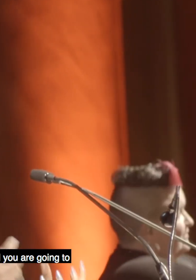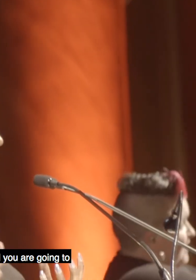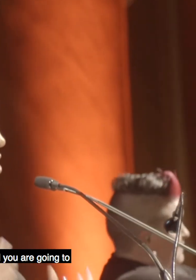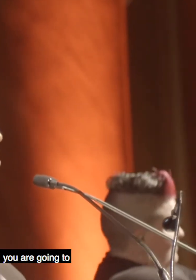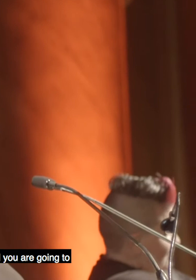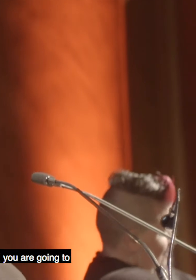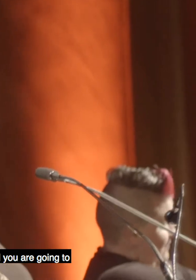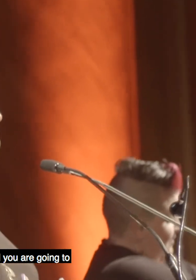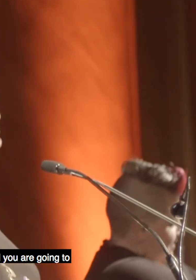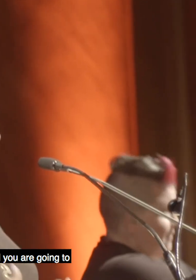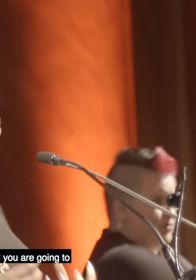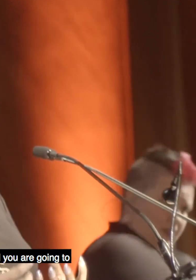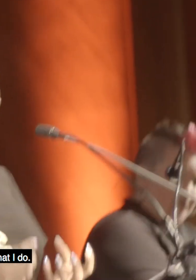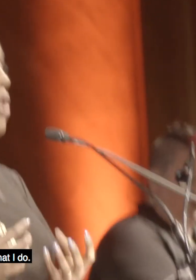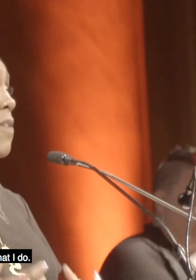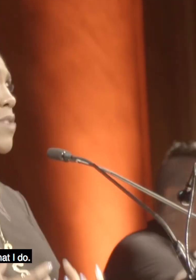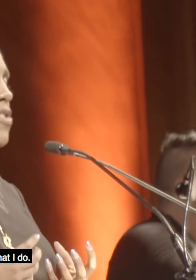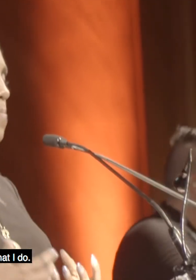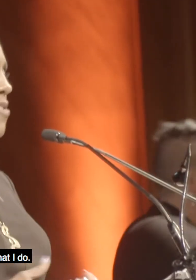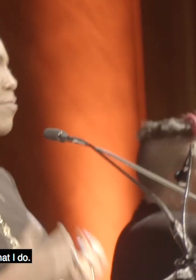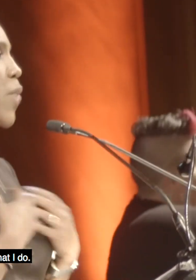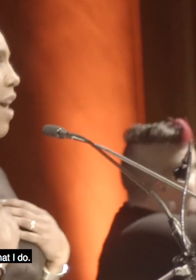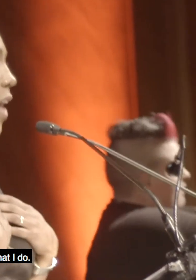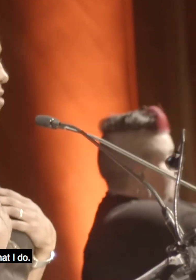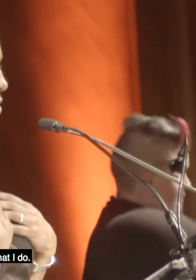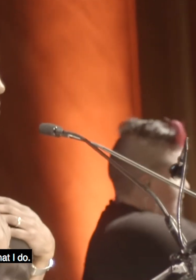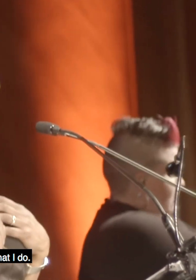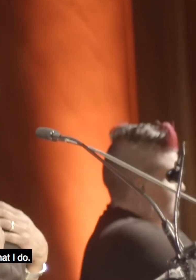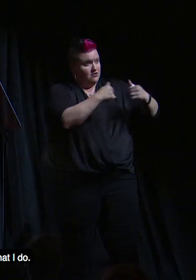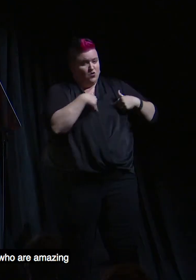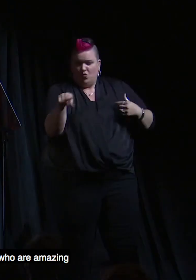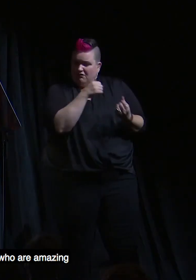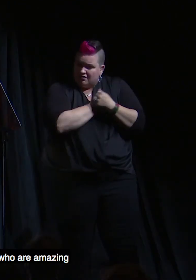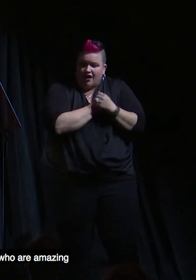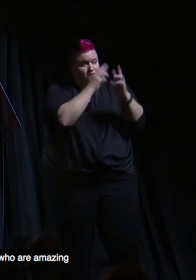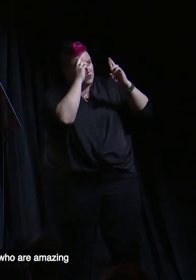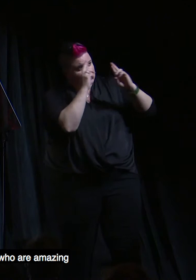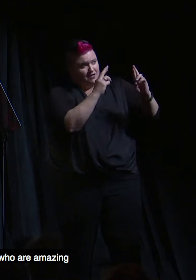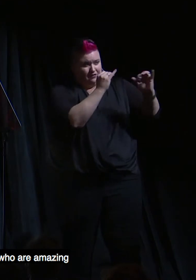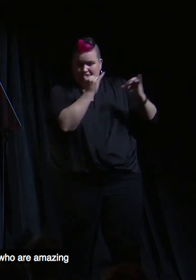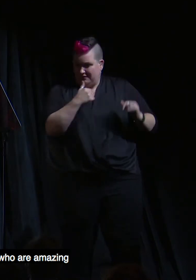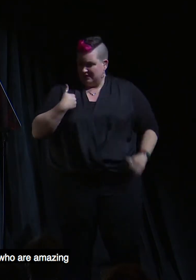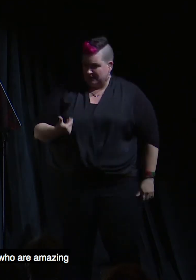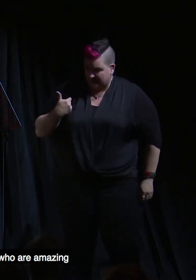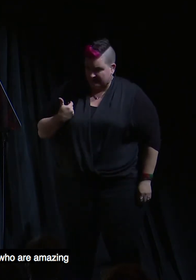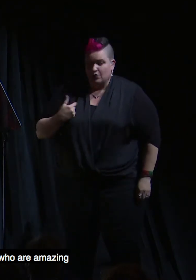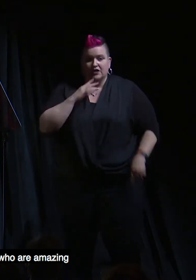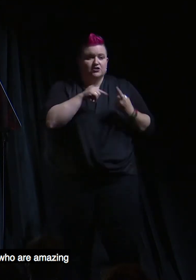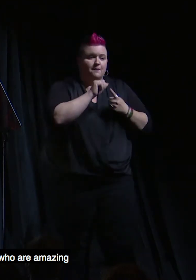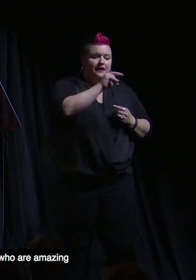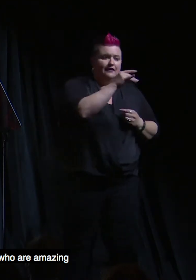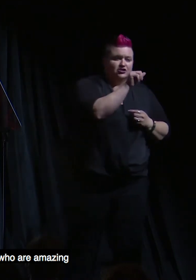And you are going to hear about them and you are going to love and respect them the way I do. So when I talk about Angeline